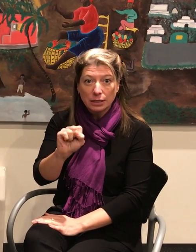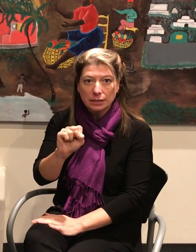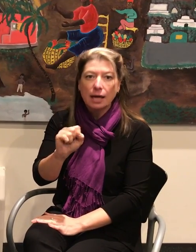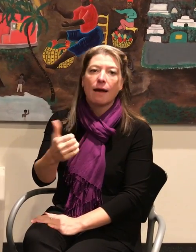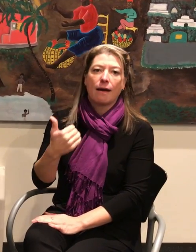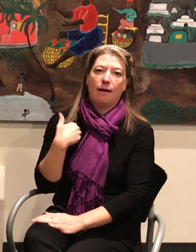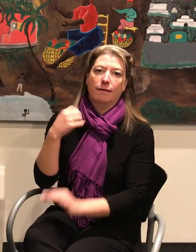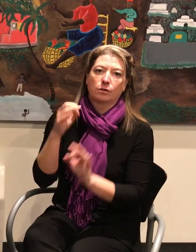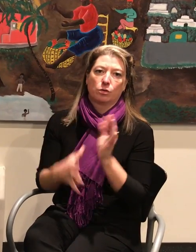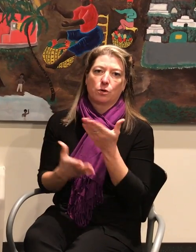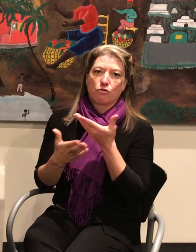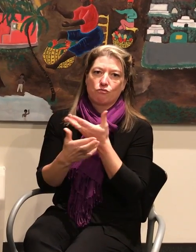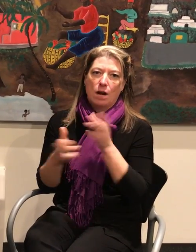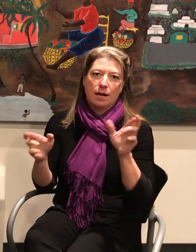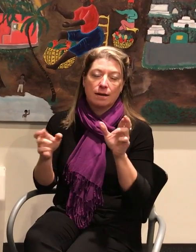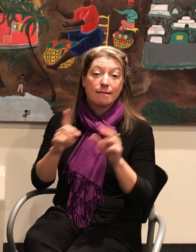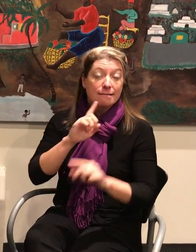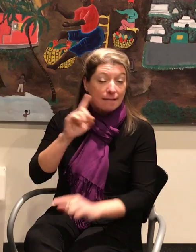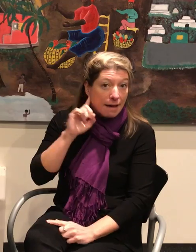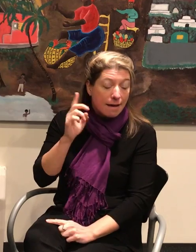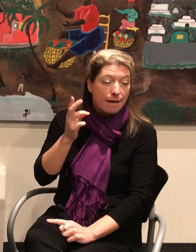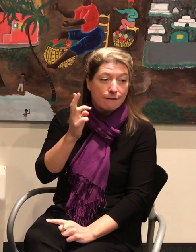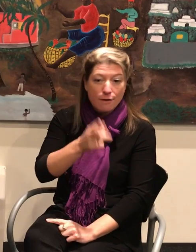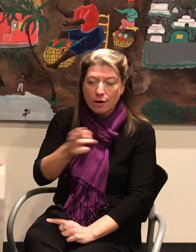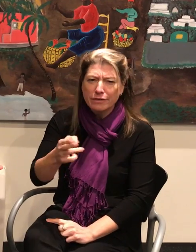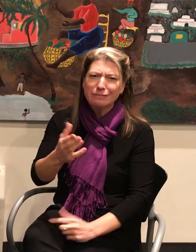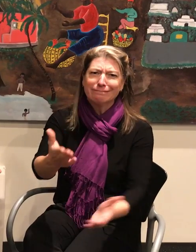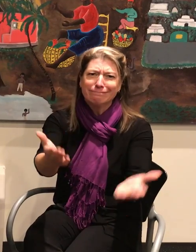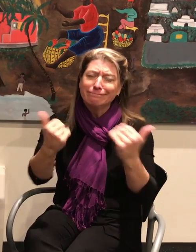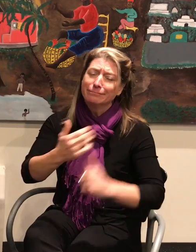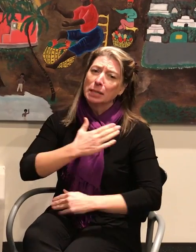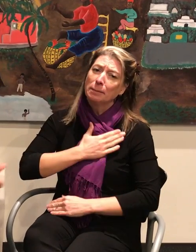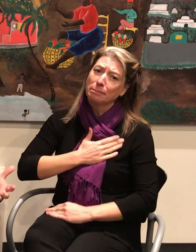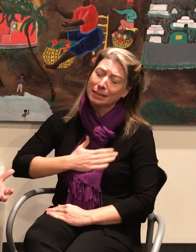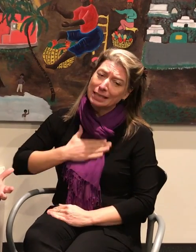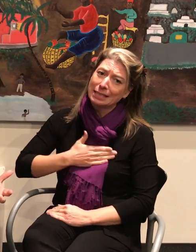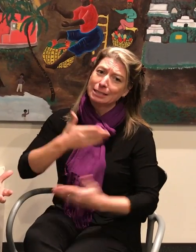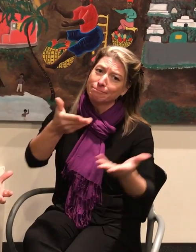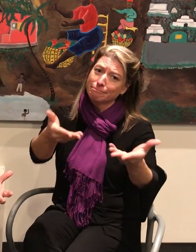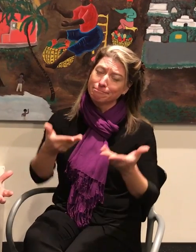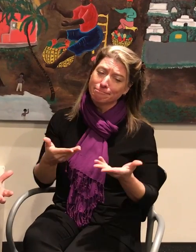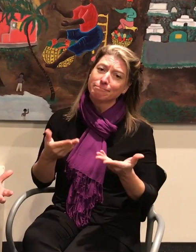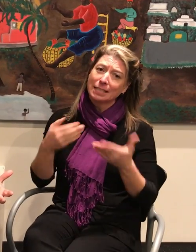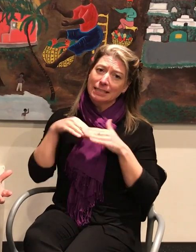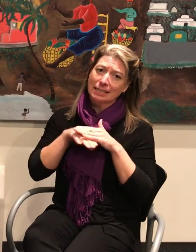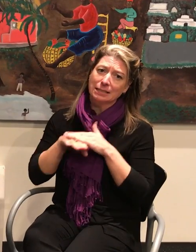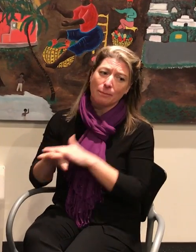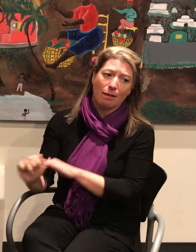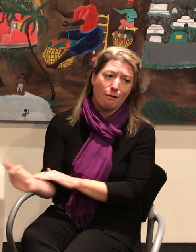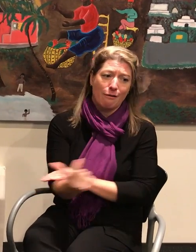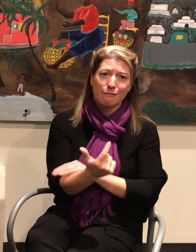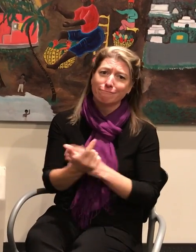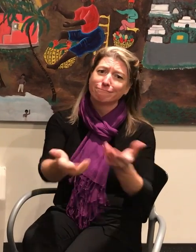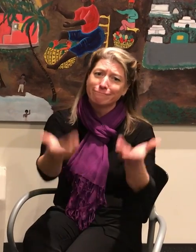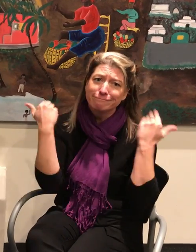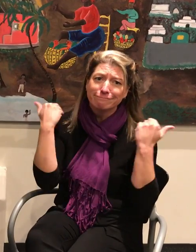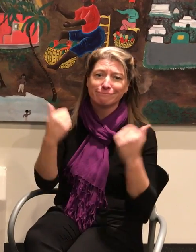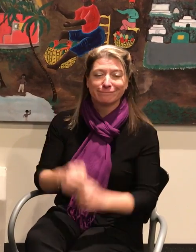if you're deaf or hard of hearing please come on down this is open to you as well thanks for coming down